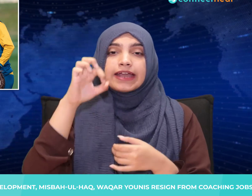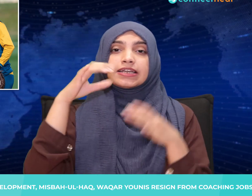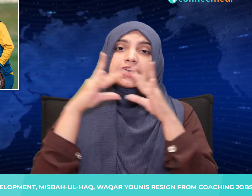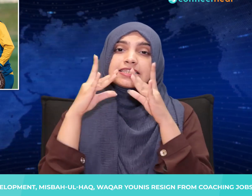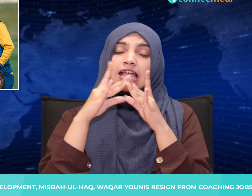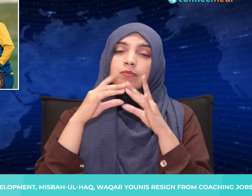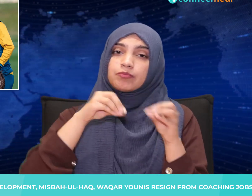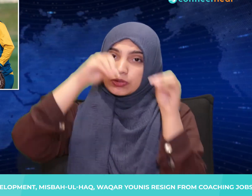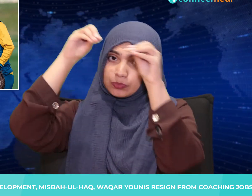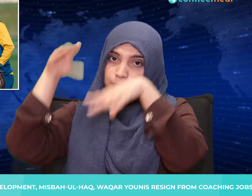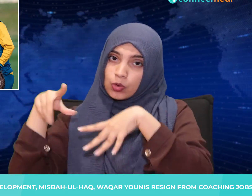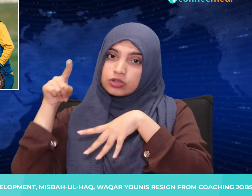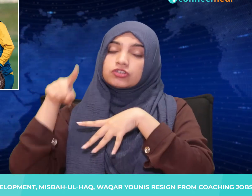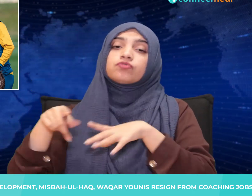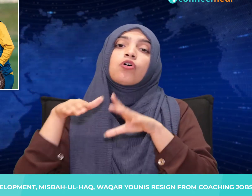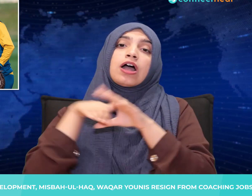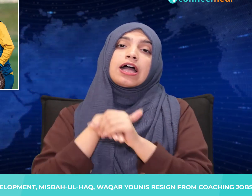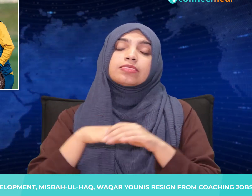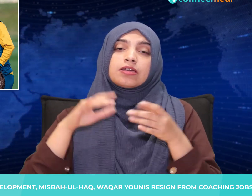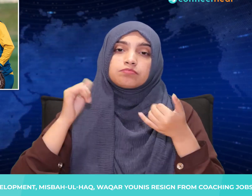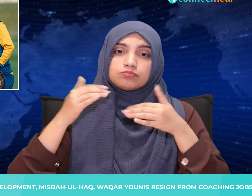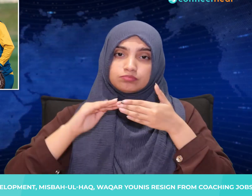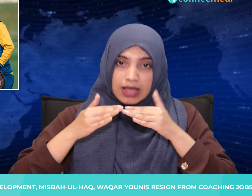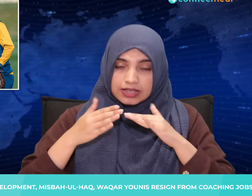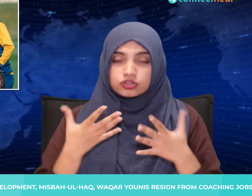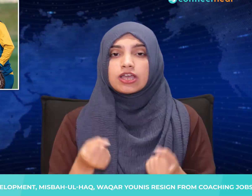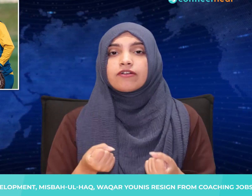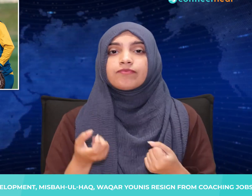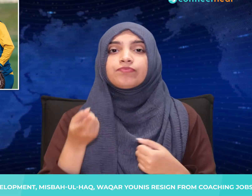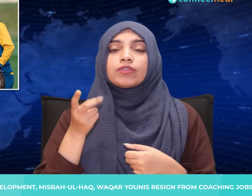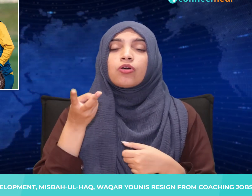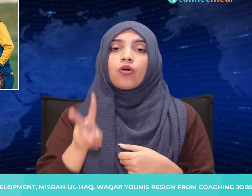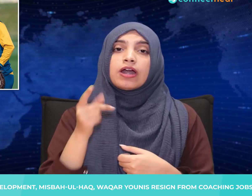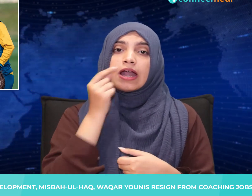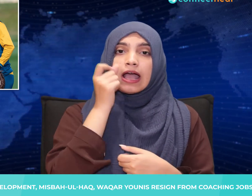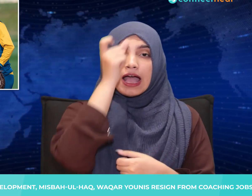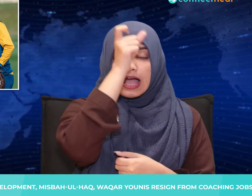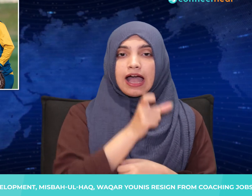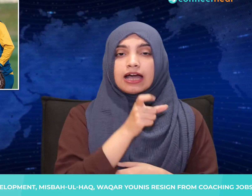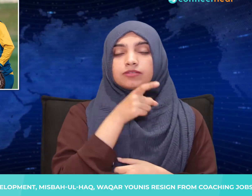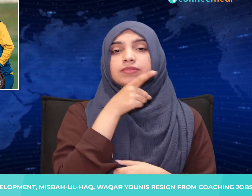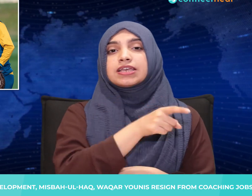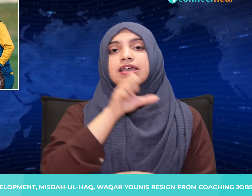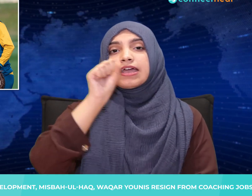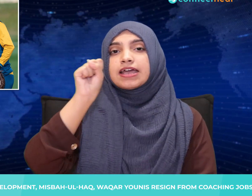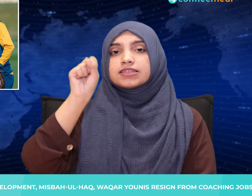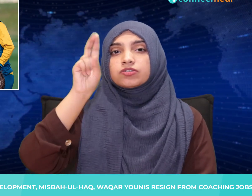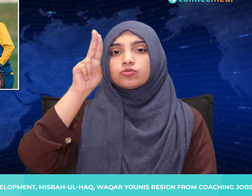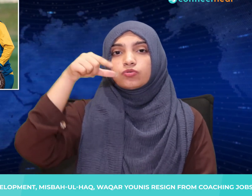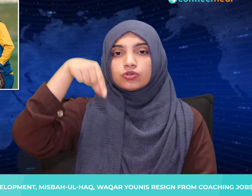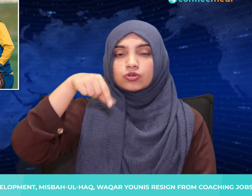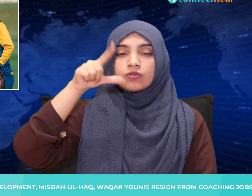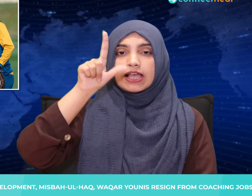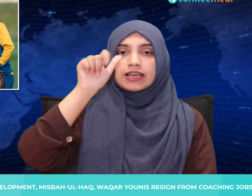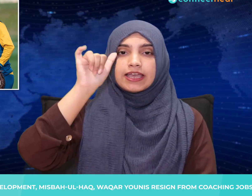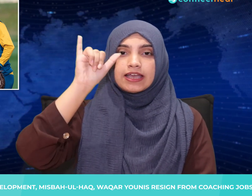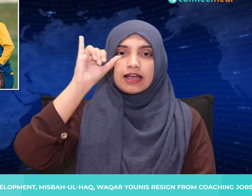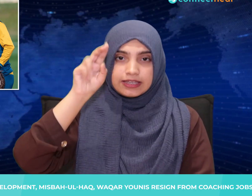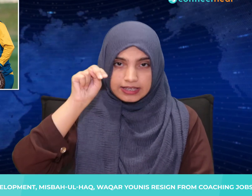the PCB has appointed Saklain Mushtaq and Abdul Razak as interim coaches